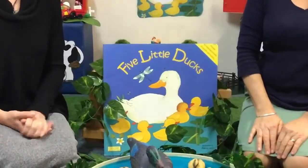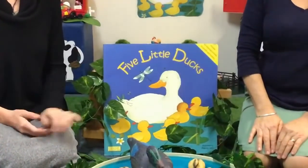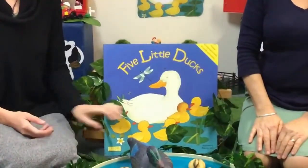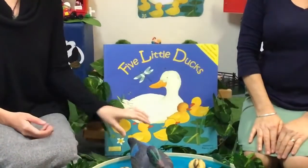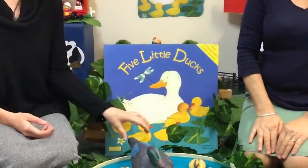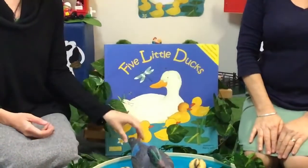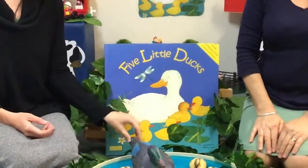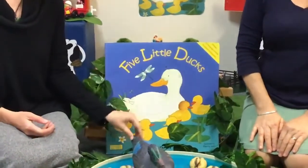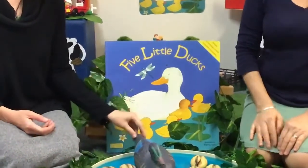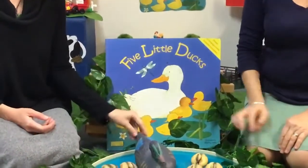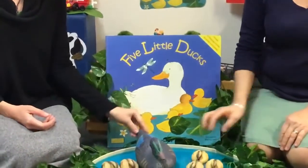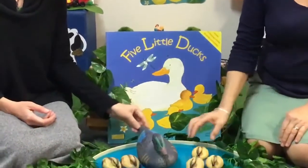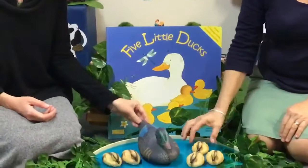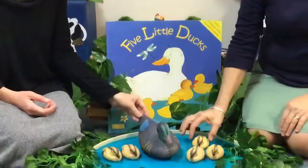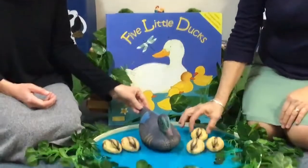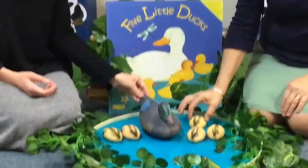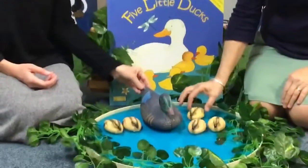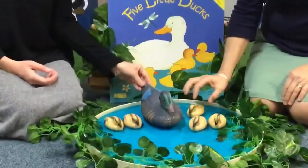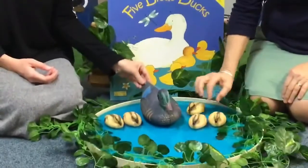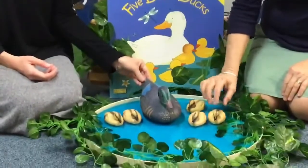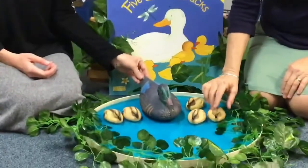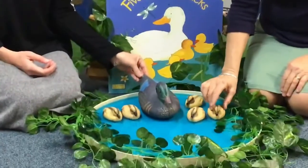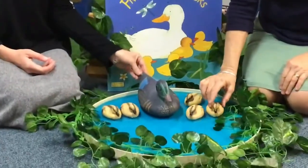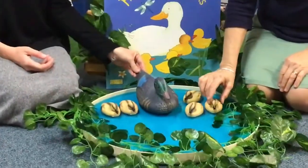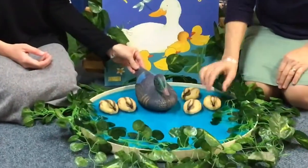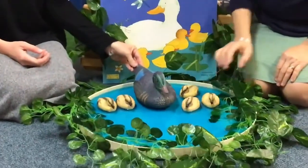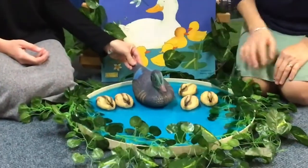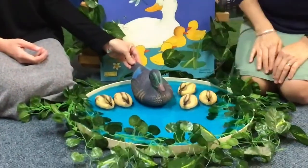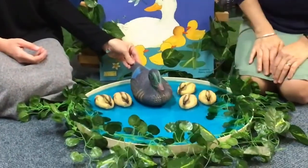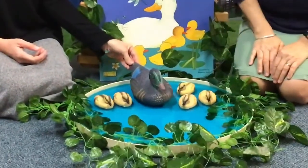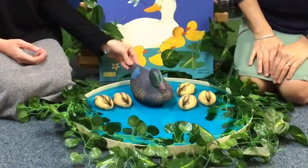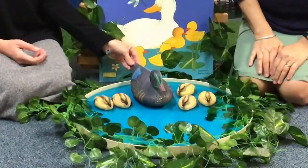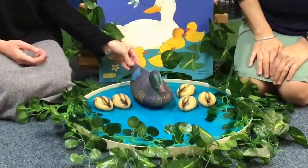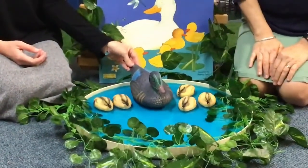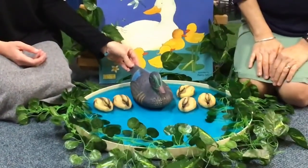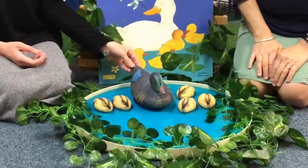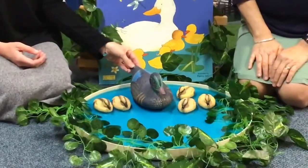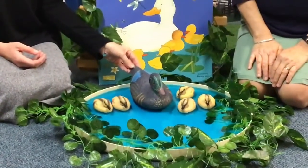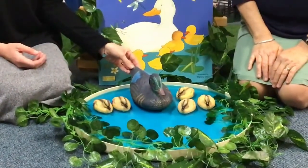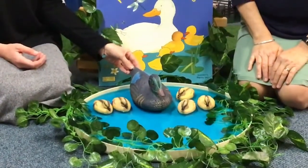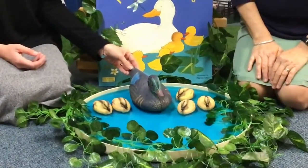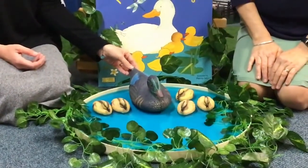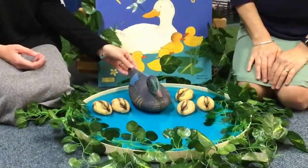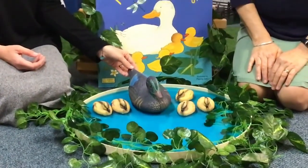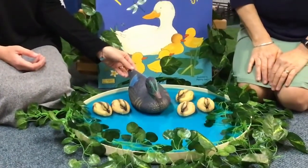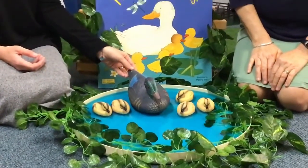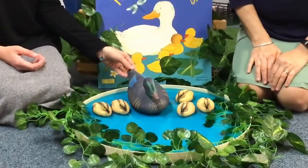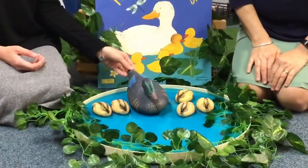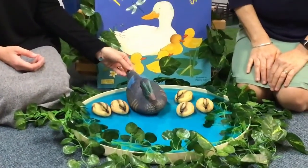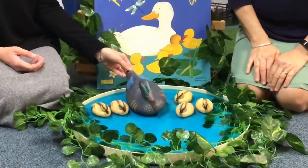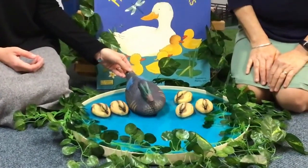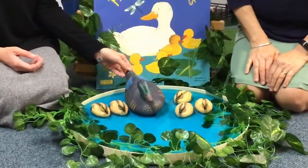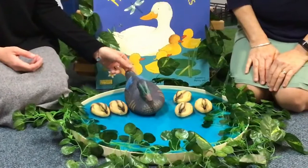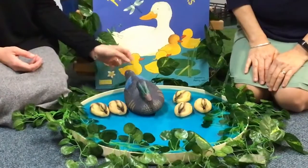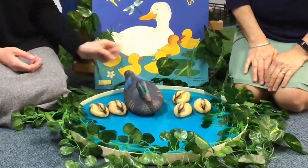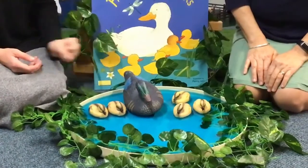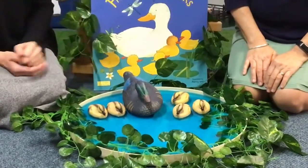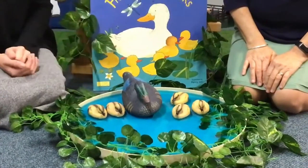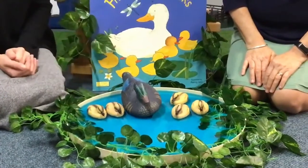We've got our five ducks here in the pond, we've got our mother duck, quack quack, and we've got our five baby ducklings. Let's